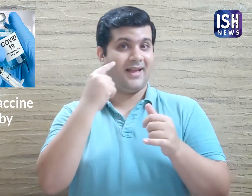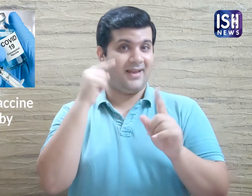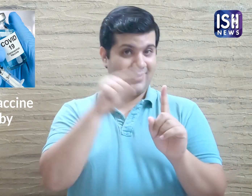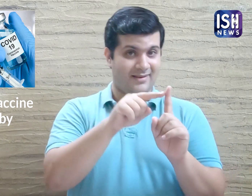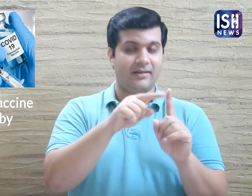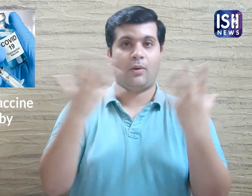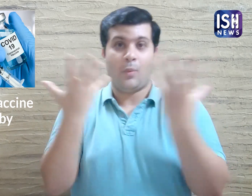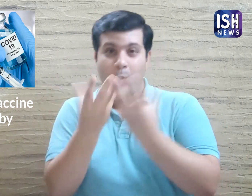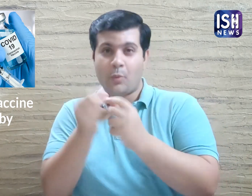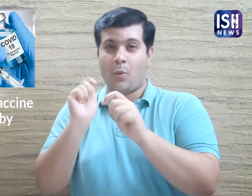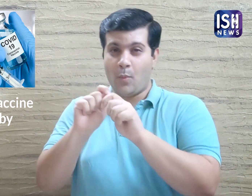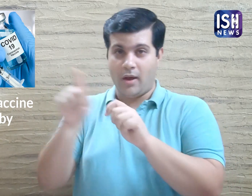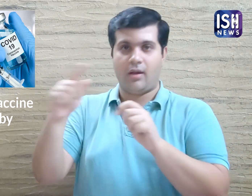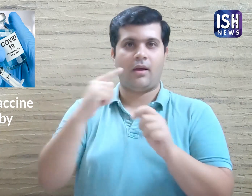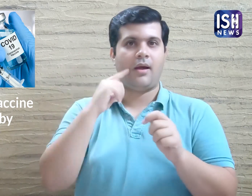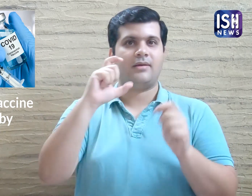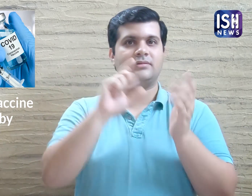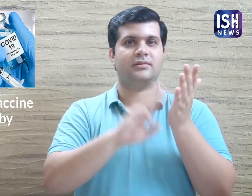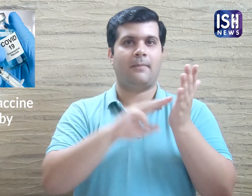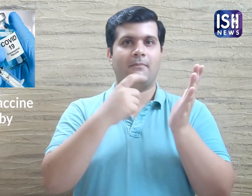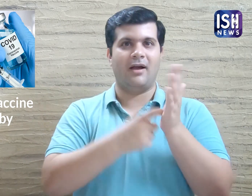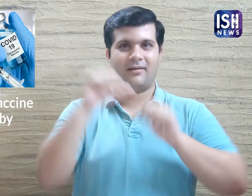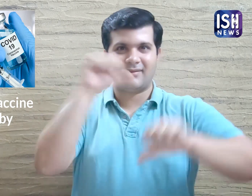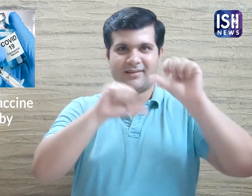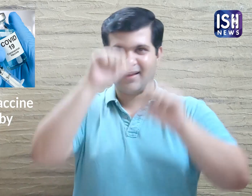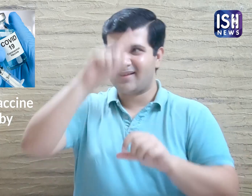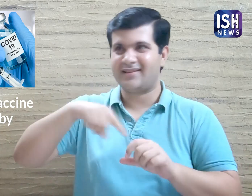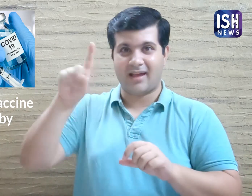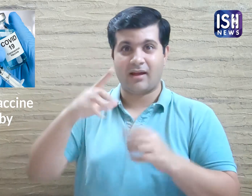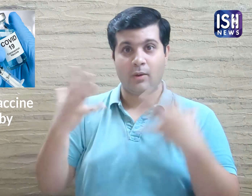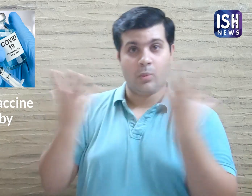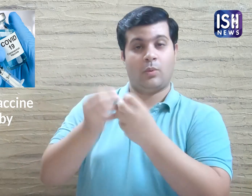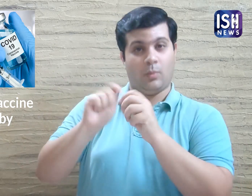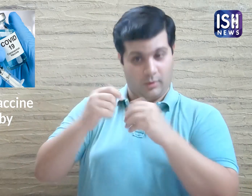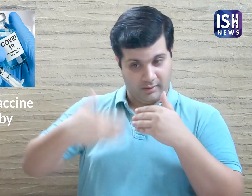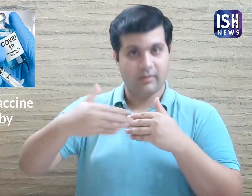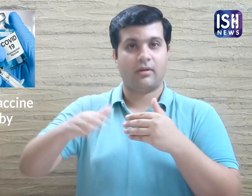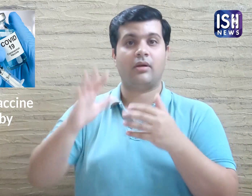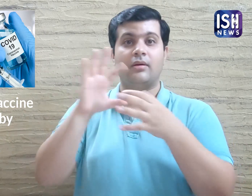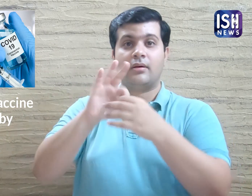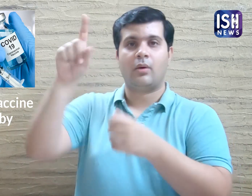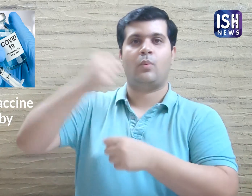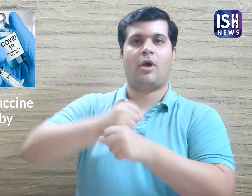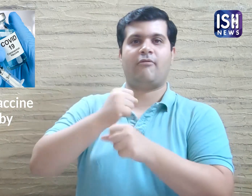The SII are closely working with the ICMR and are working to get approvals from the government.